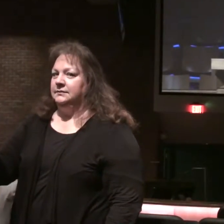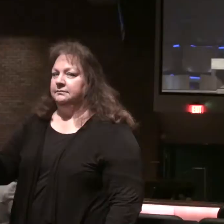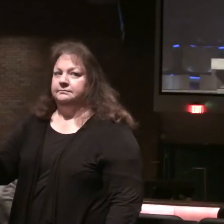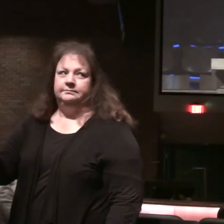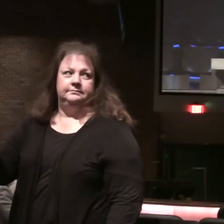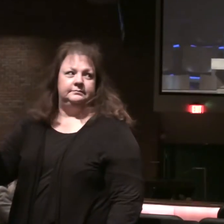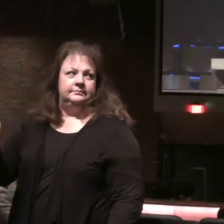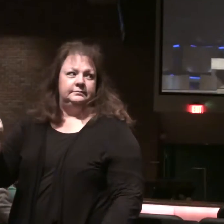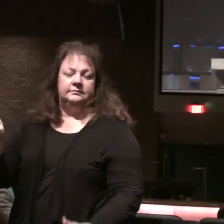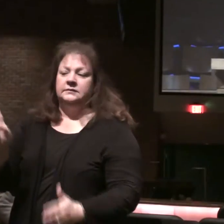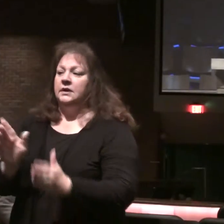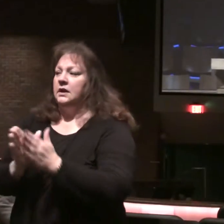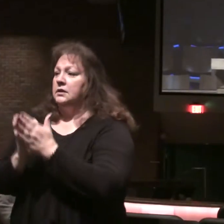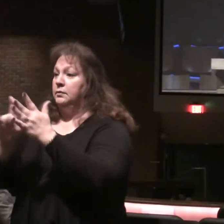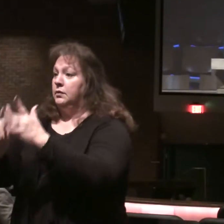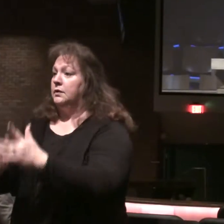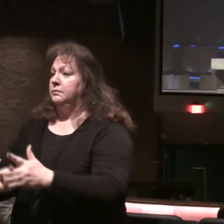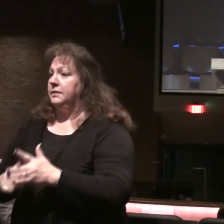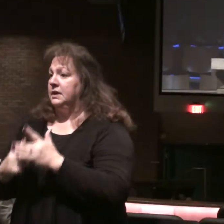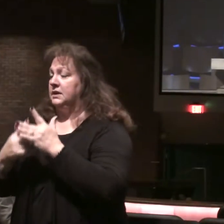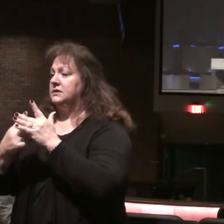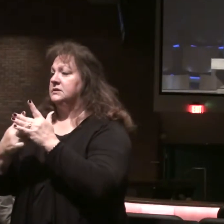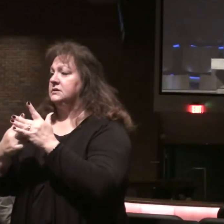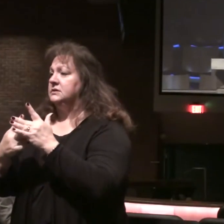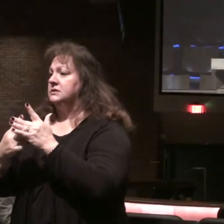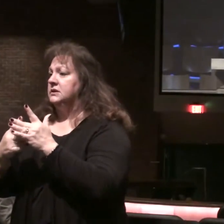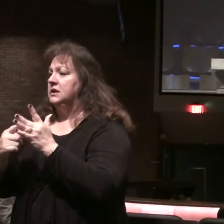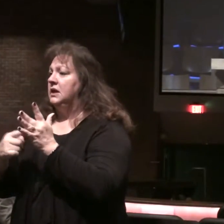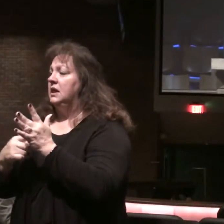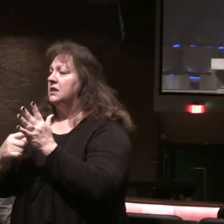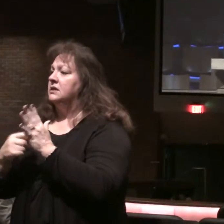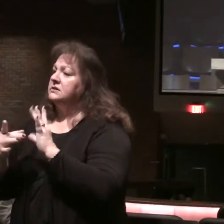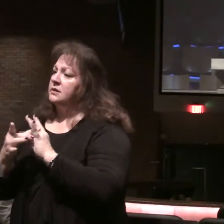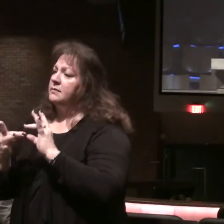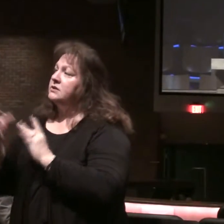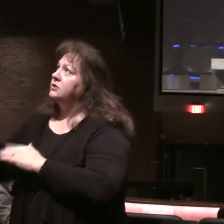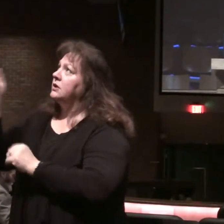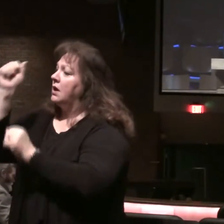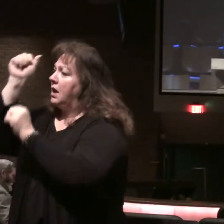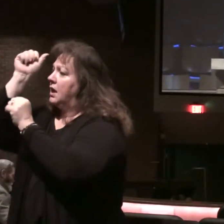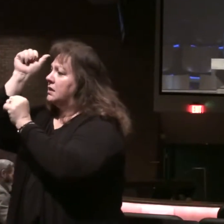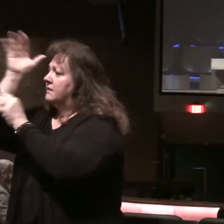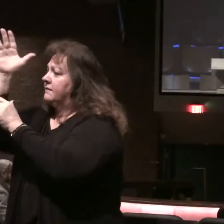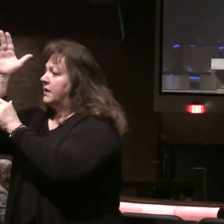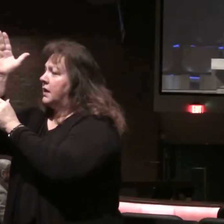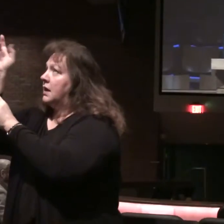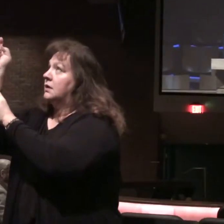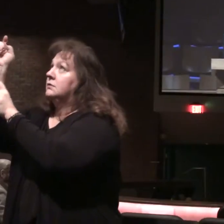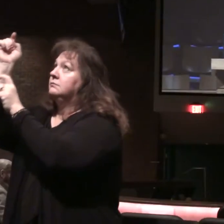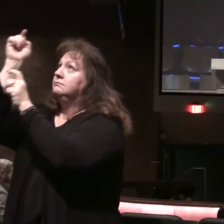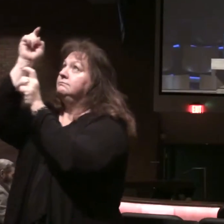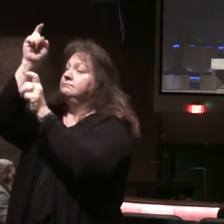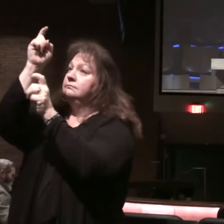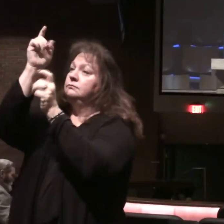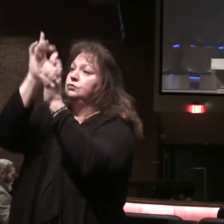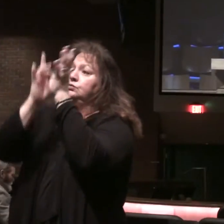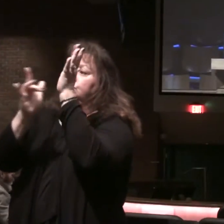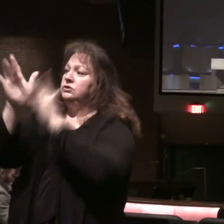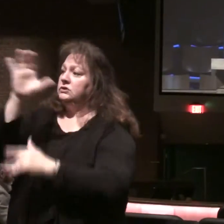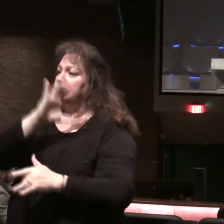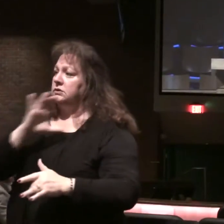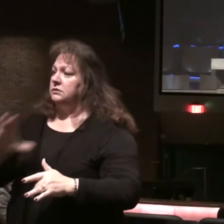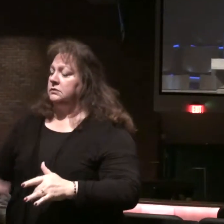the book begins that this is a message that God the Father gave to his Son, Jesus Christ,